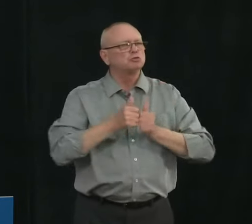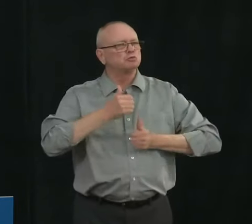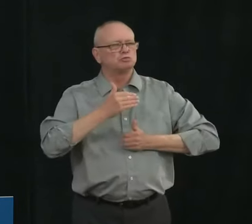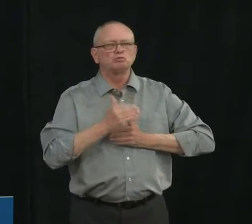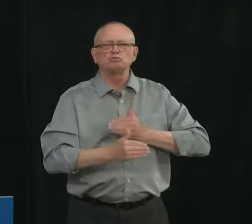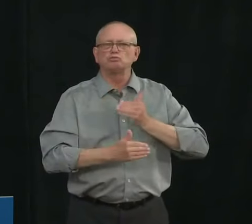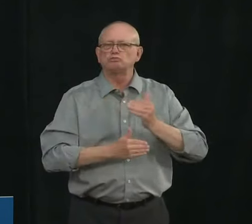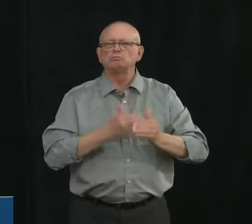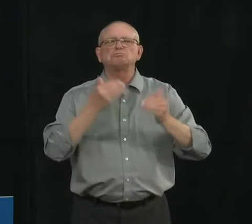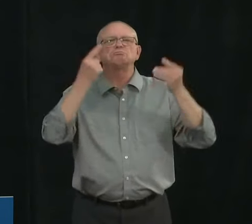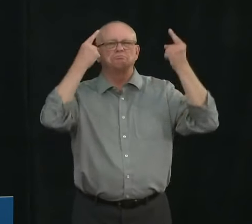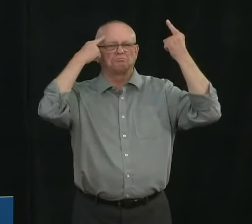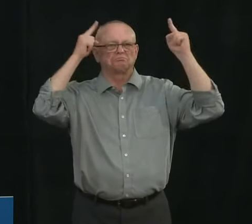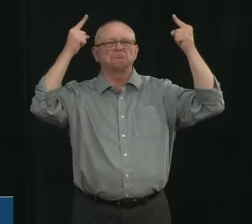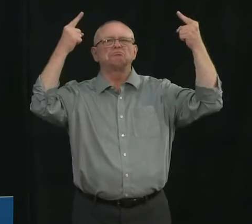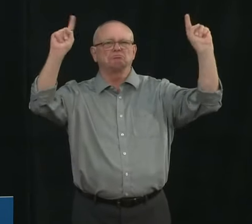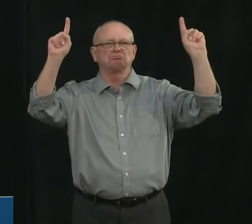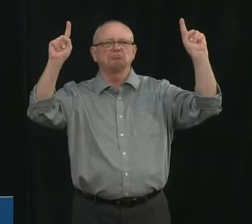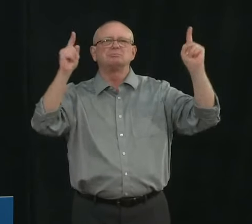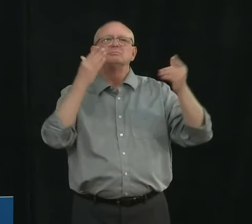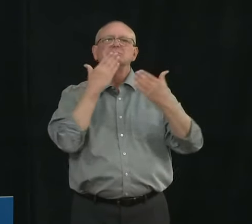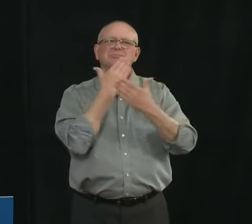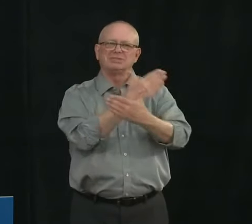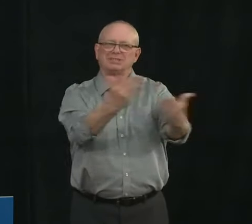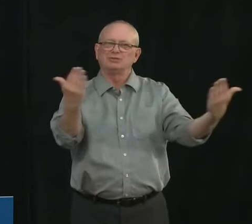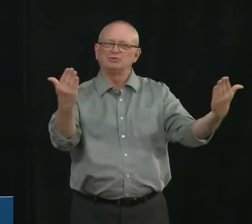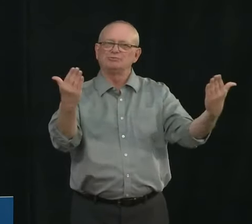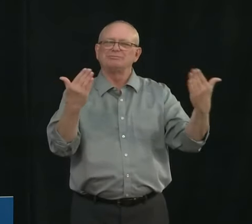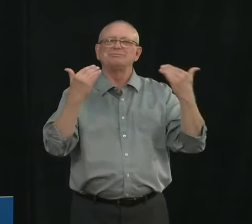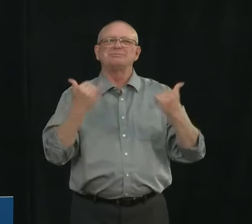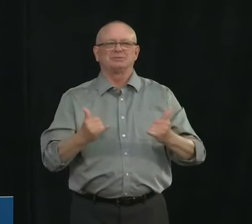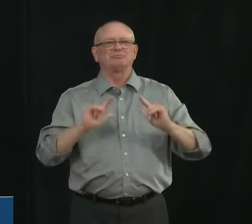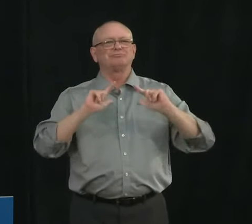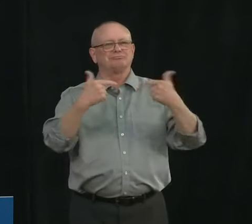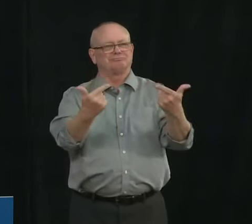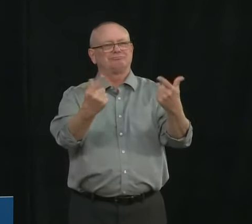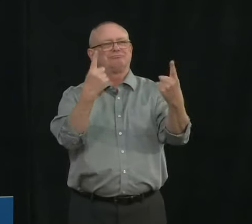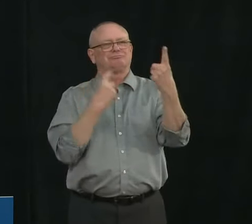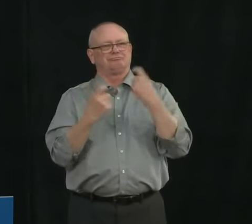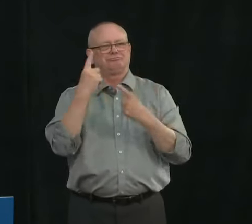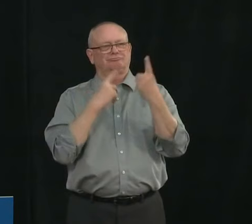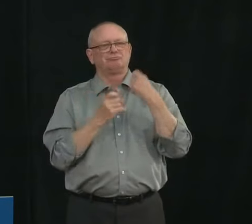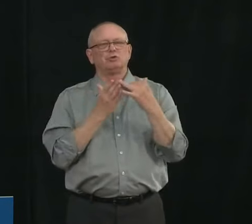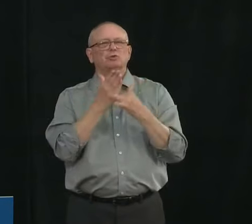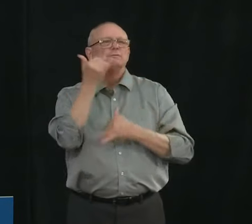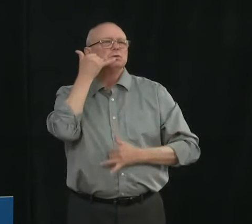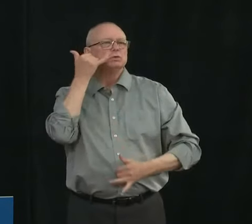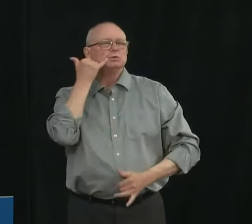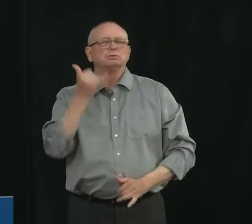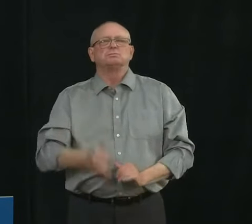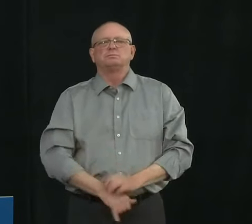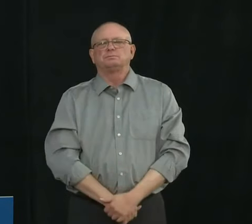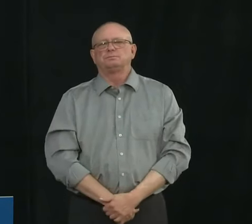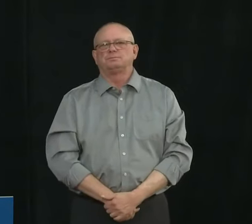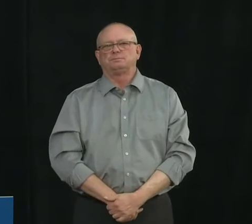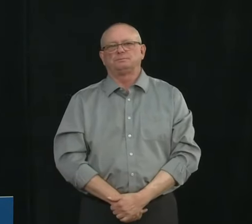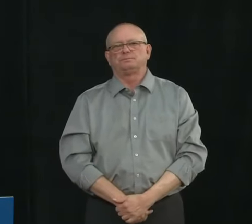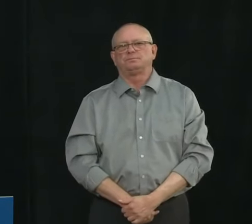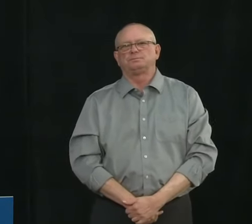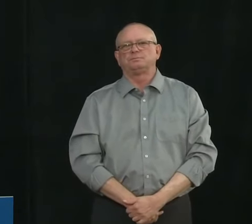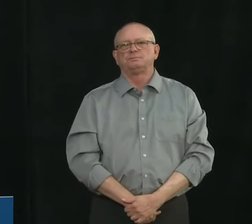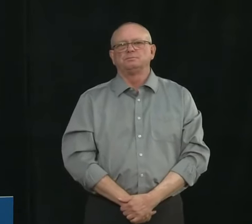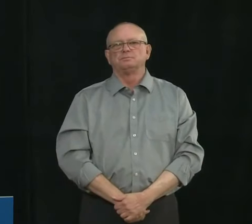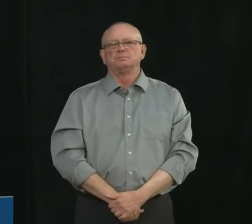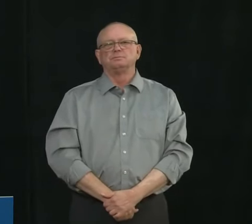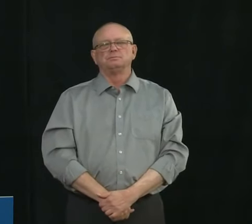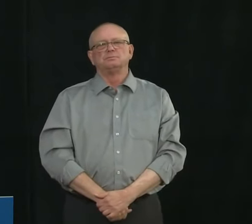Thank you and I'll be happy to take questions. All right, we'll go to the phone now. Operator, could you put through the first caller please? Yes,